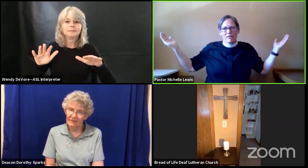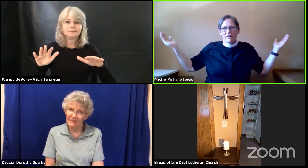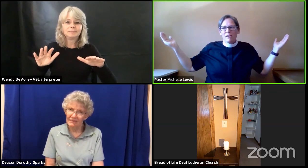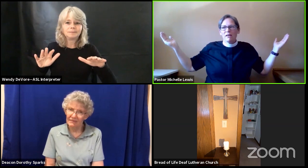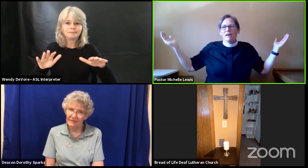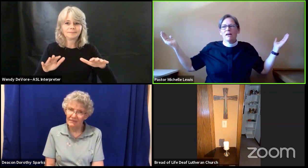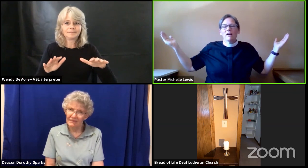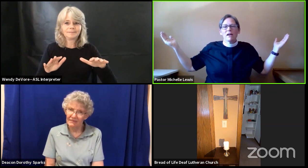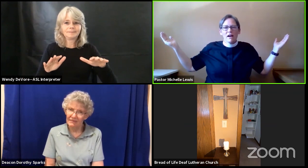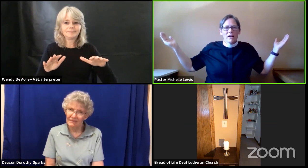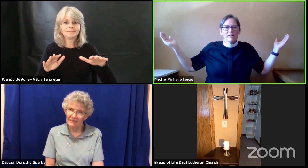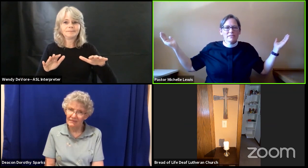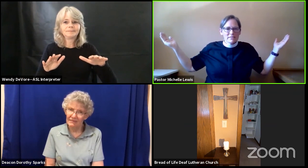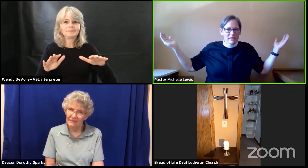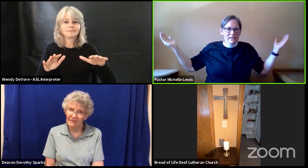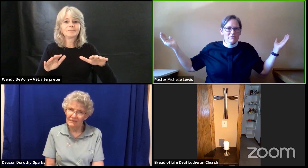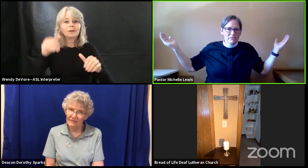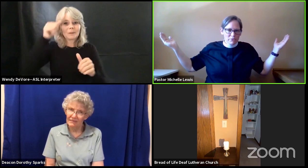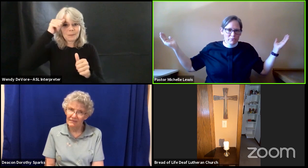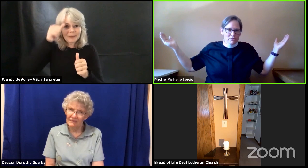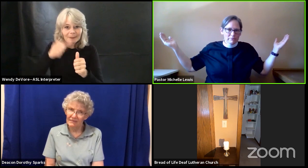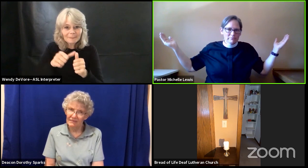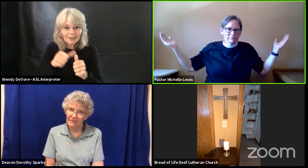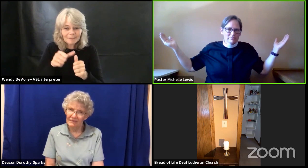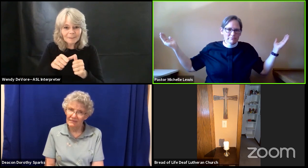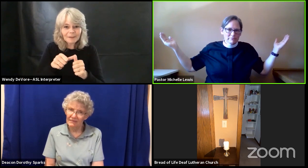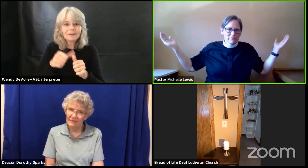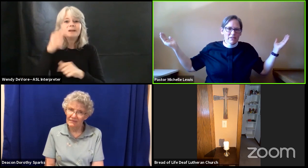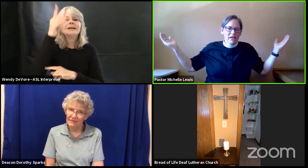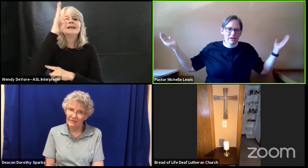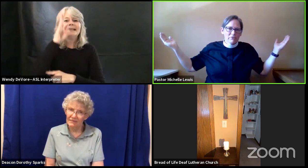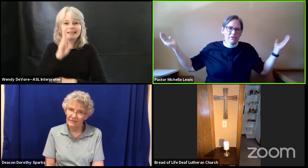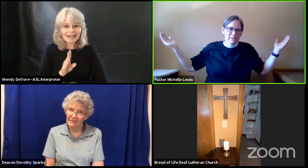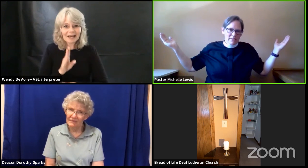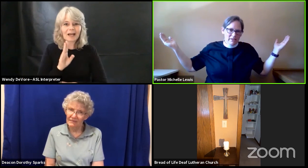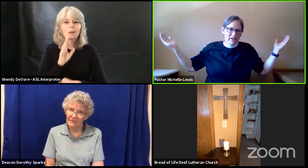God saves you. Every time.